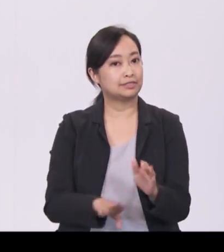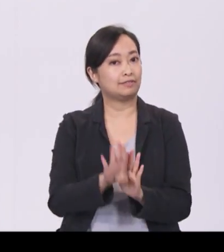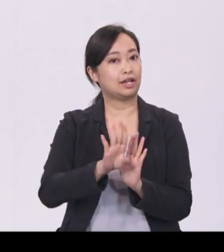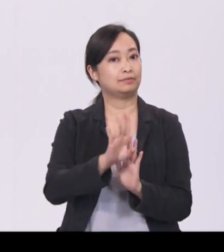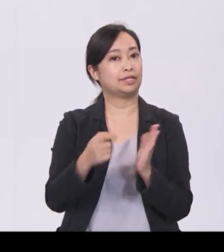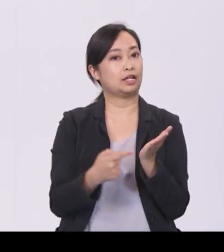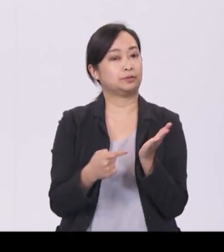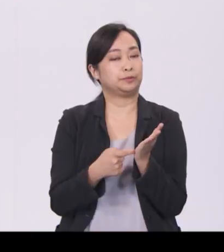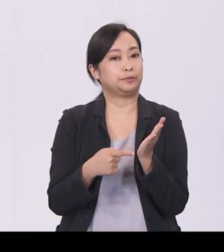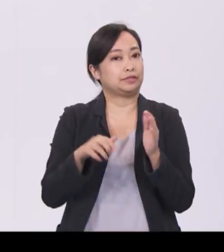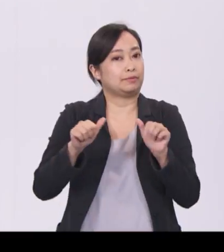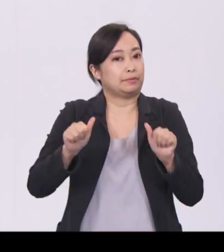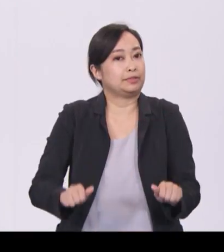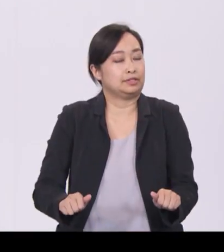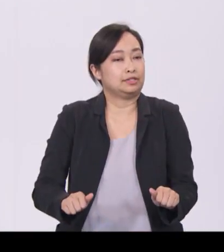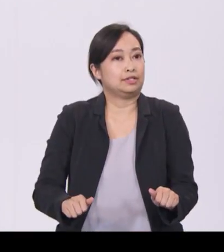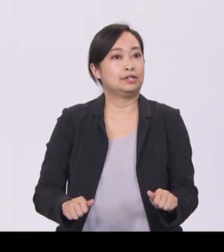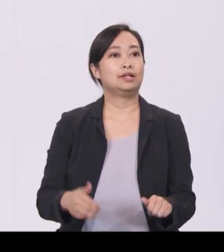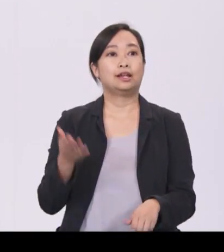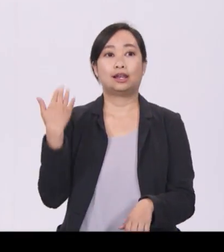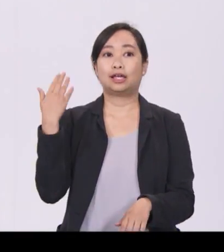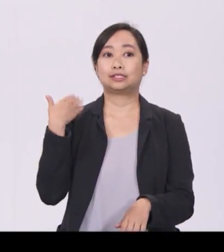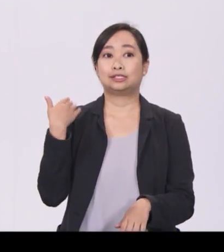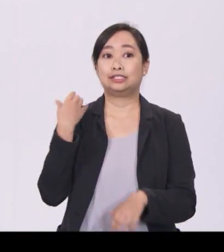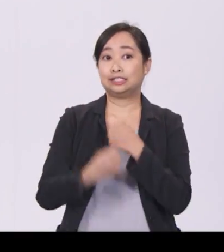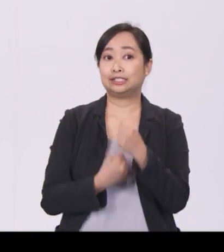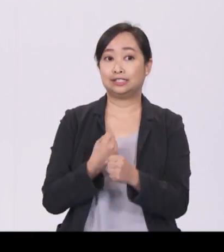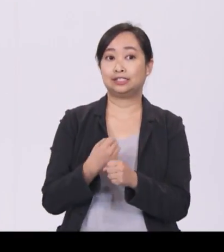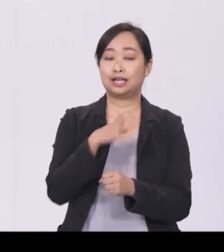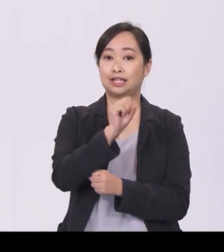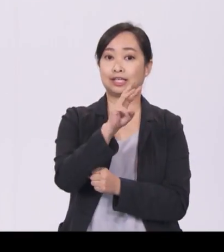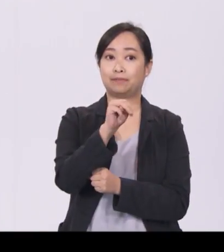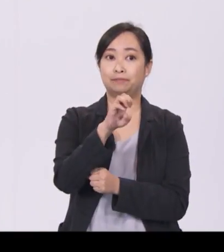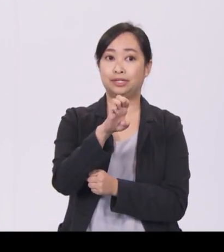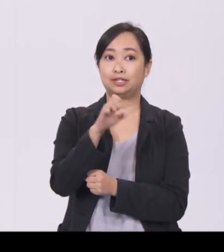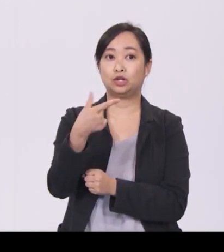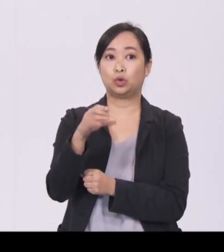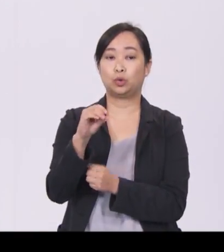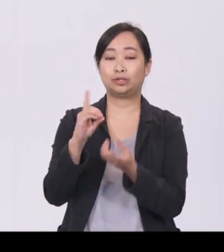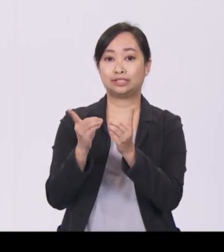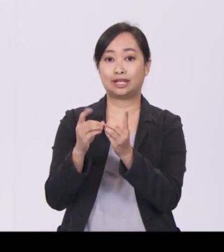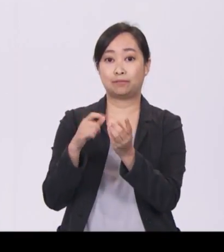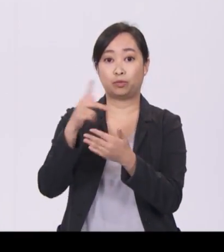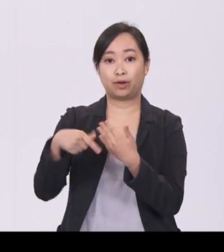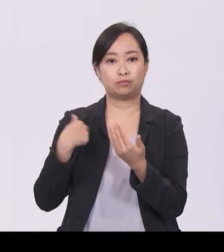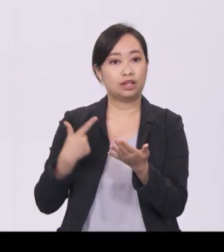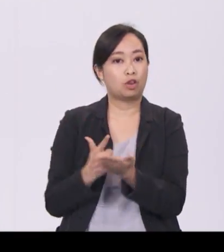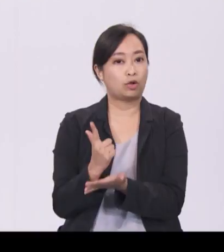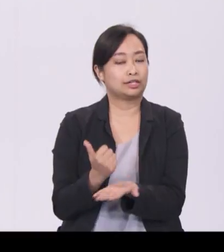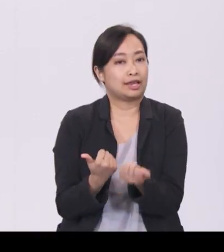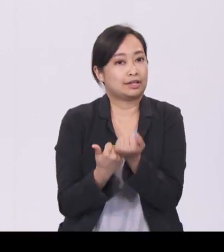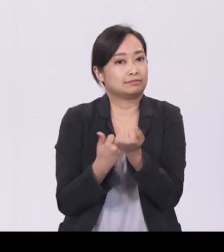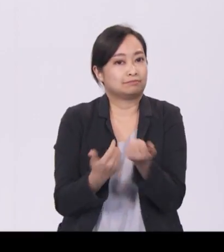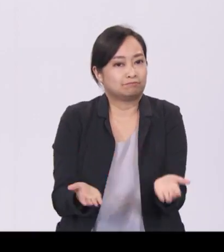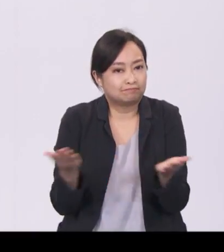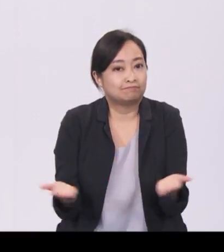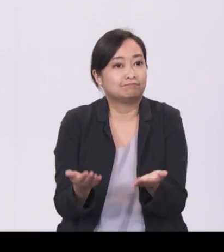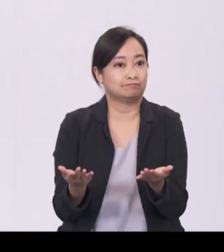we launched the SME Go Digital program last year to support companies to digitalize, more than 650 SMEs have benefited.